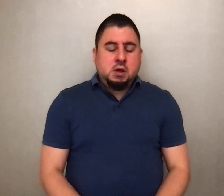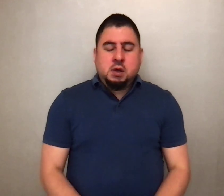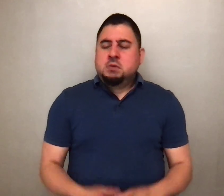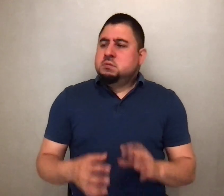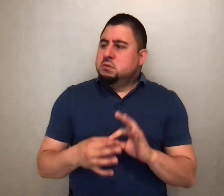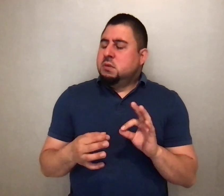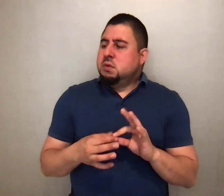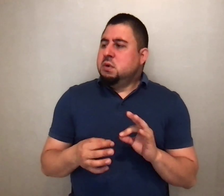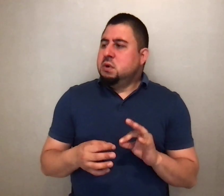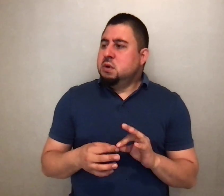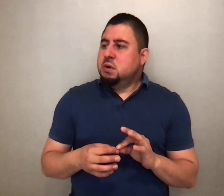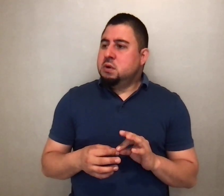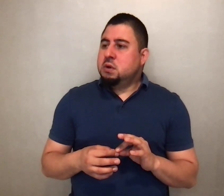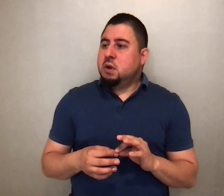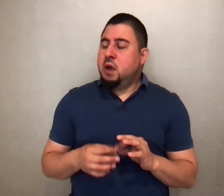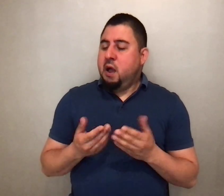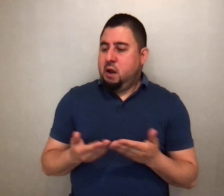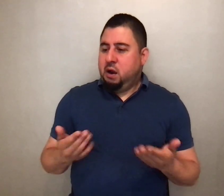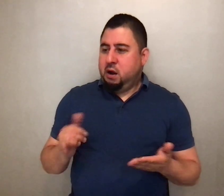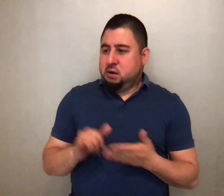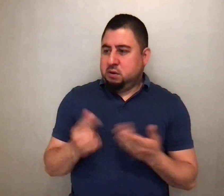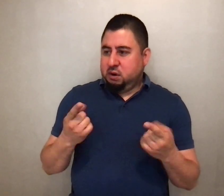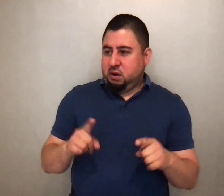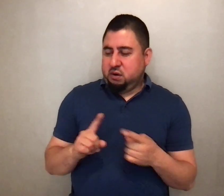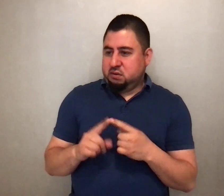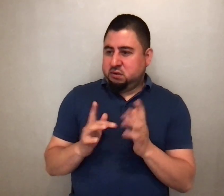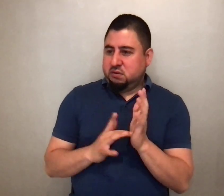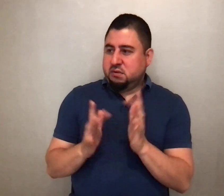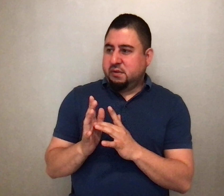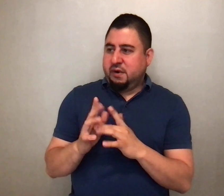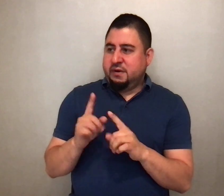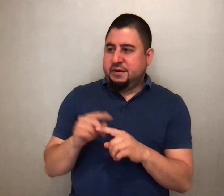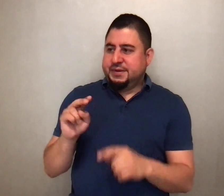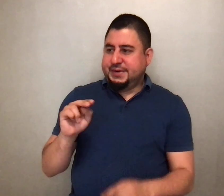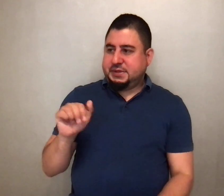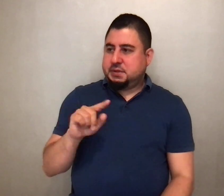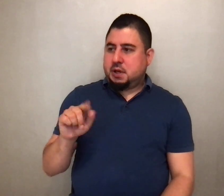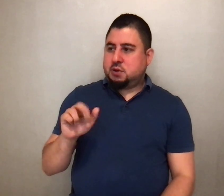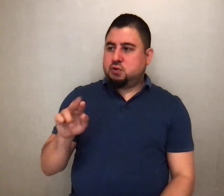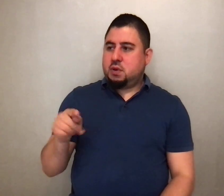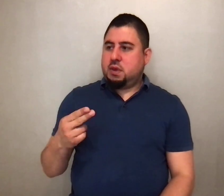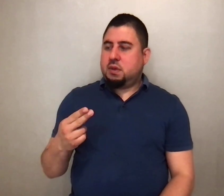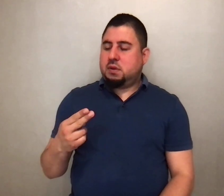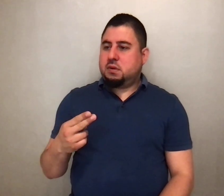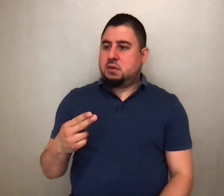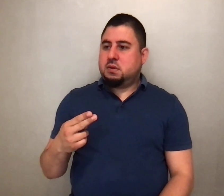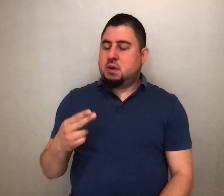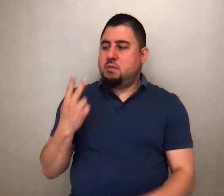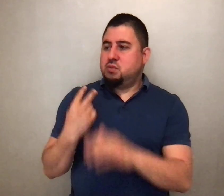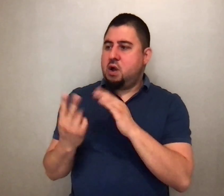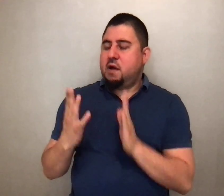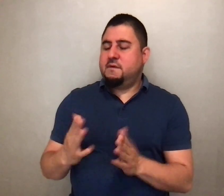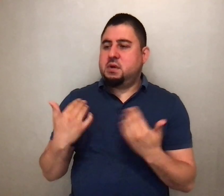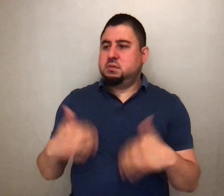him, The things that happened to Jesus the Nazarene, who was a prophet mighty in deed and word,